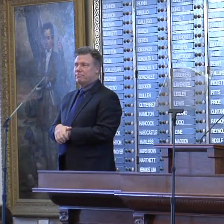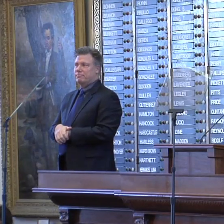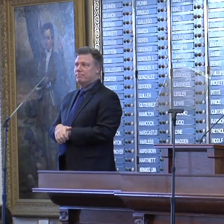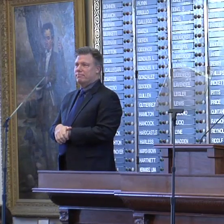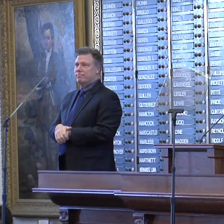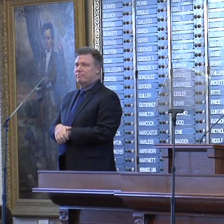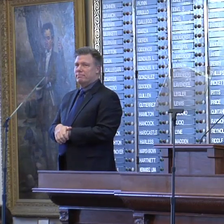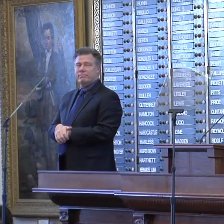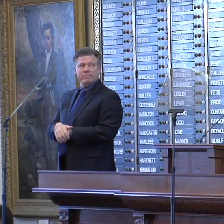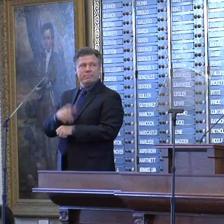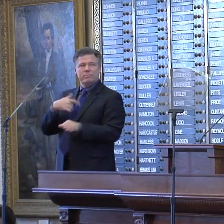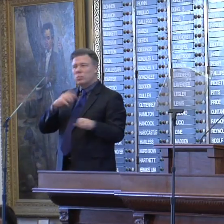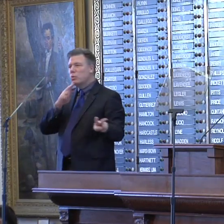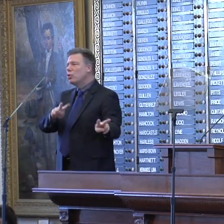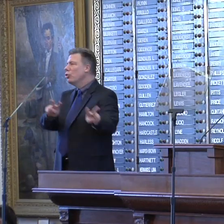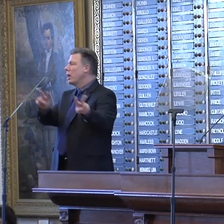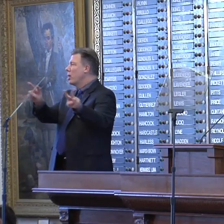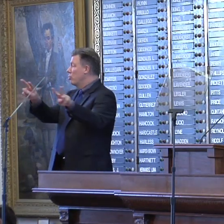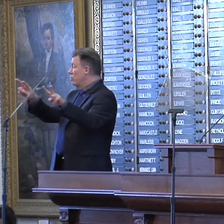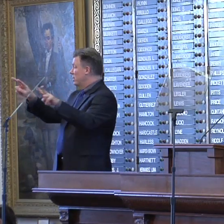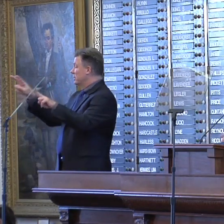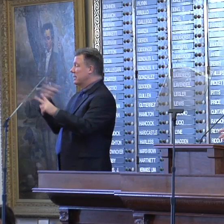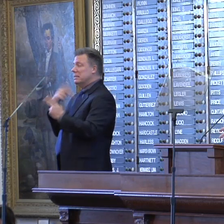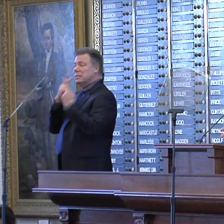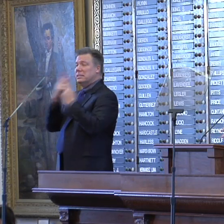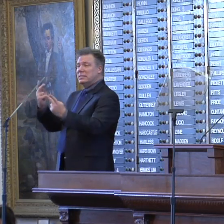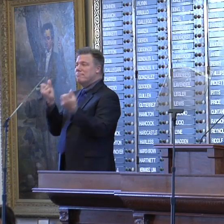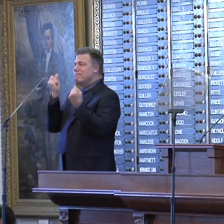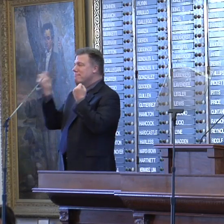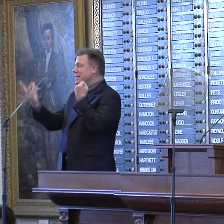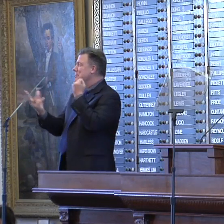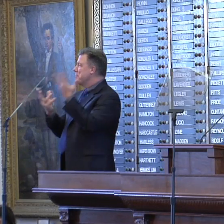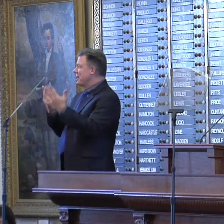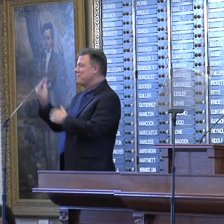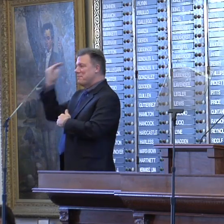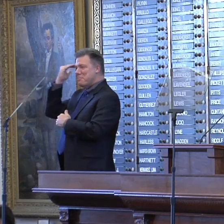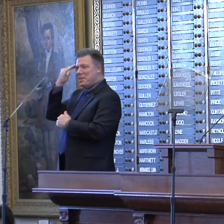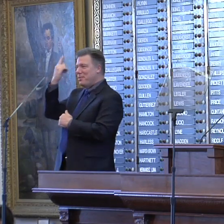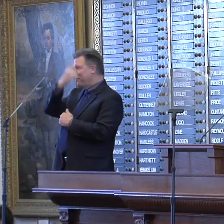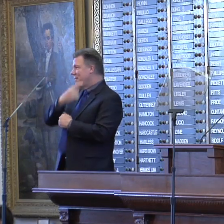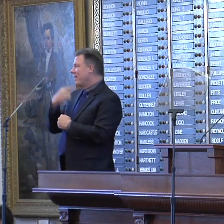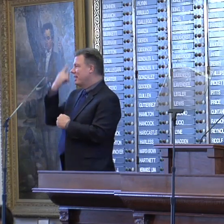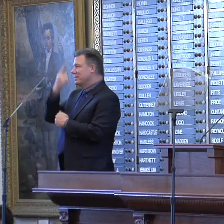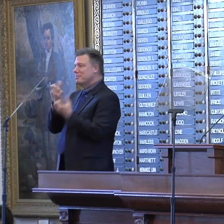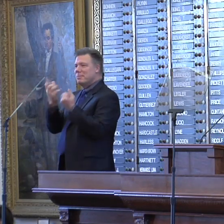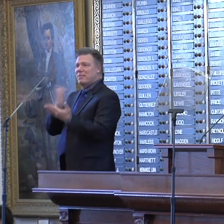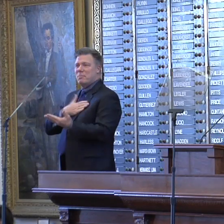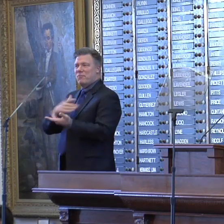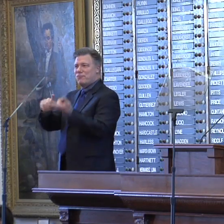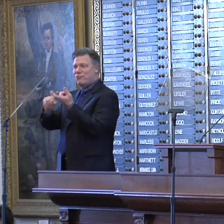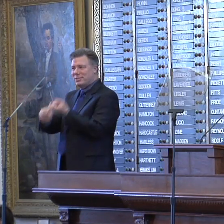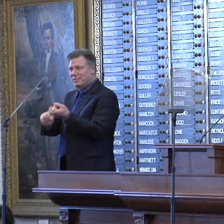As I look out across this chamber and I see familiar faces of so many of my friends and colleagues,